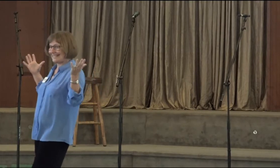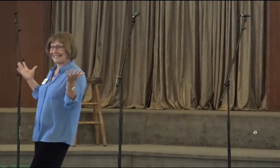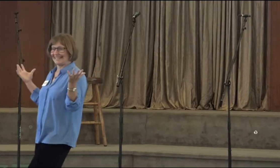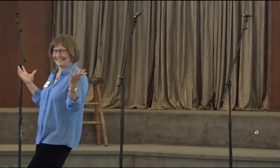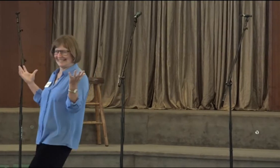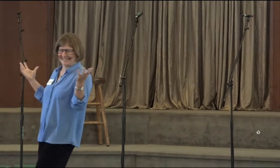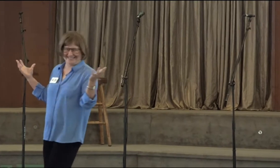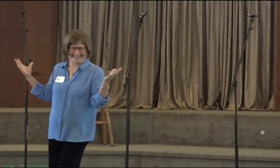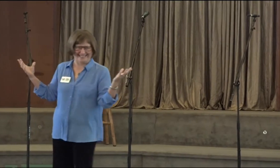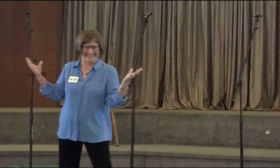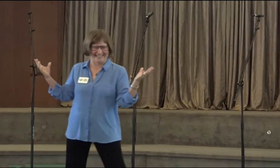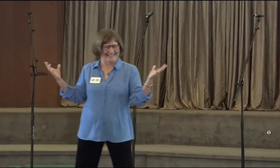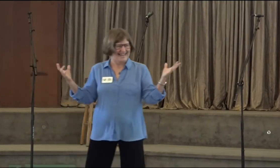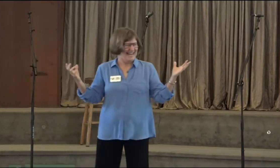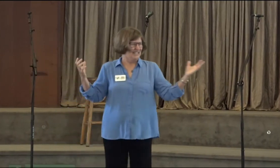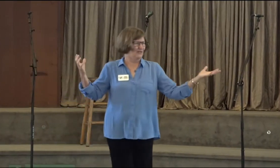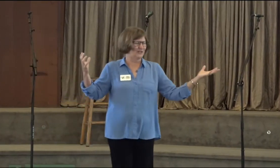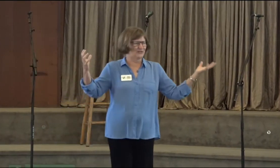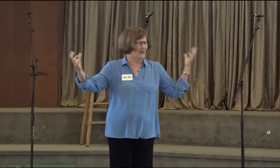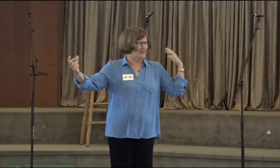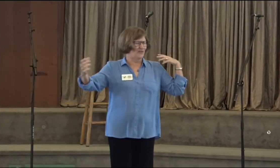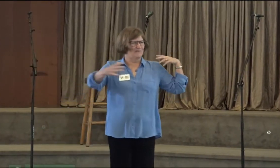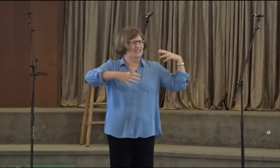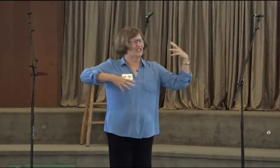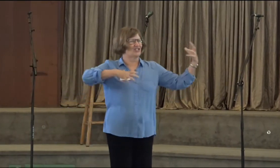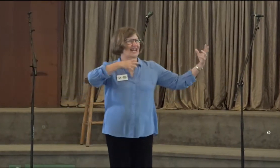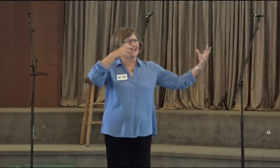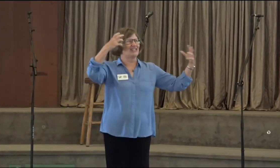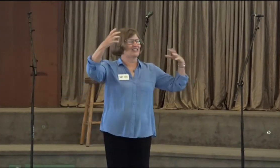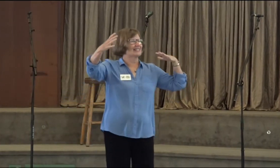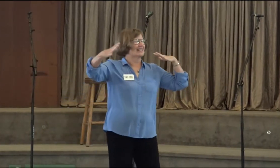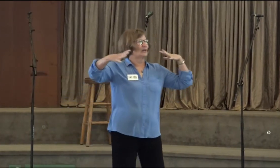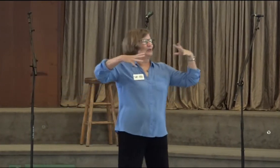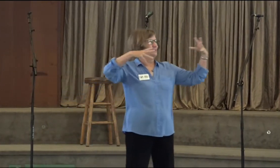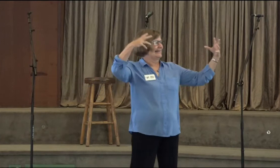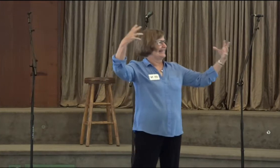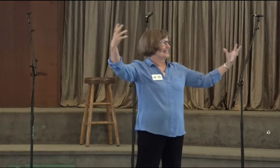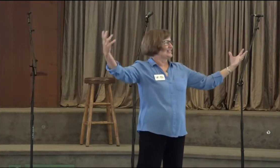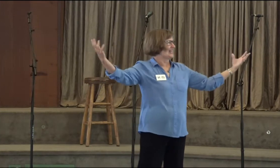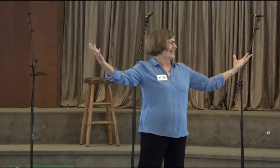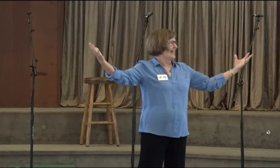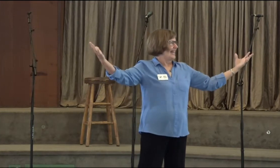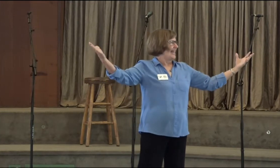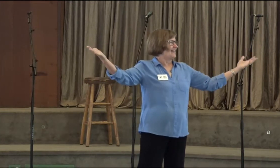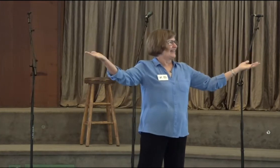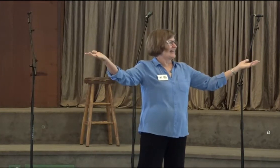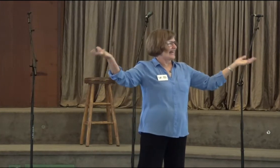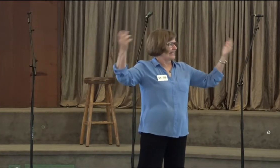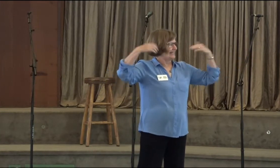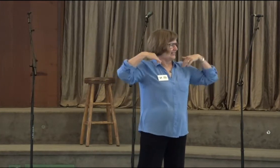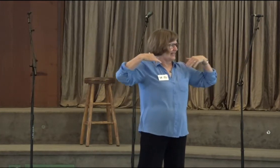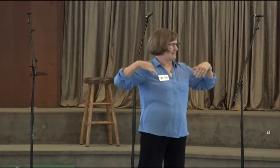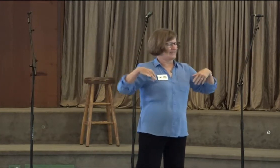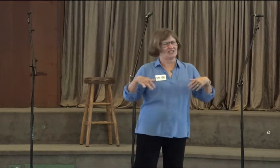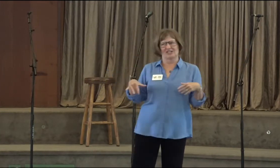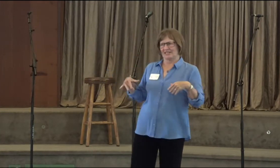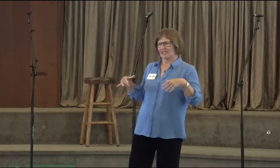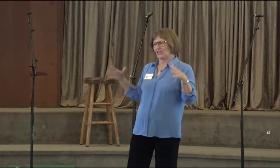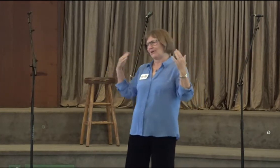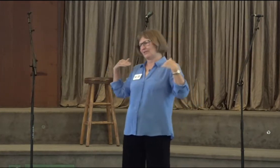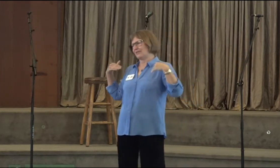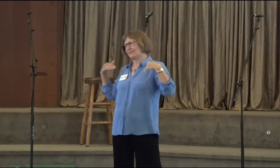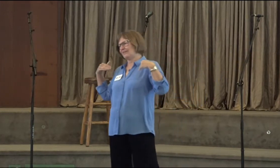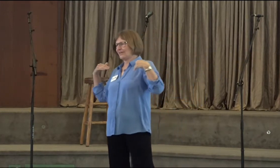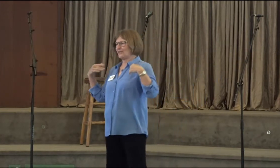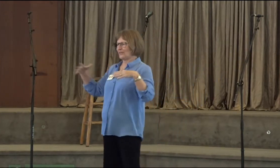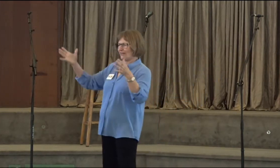Because it is. To transform is to change, and it's like, oh my gosh. And then I get messages in